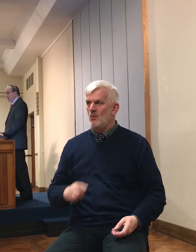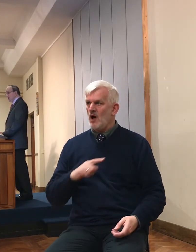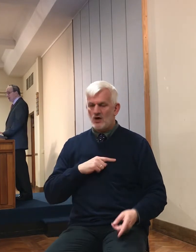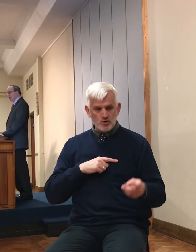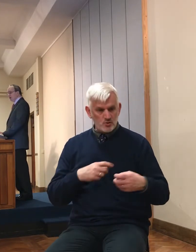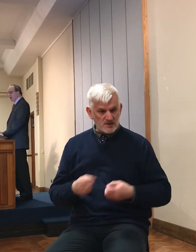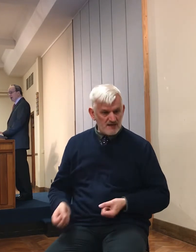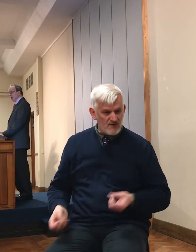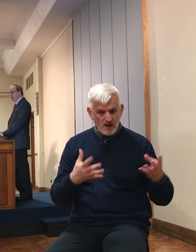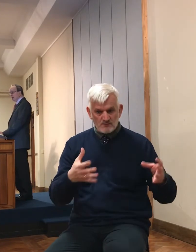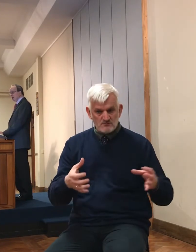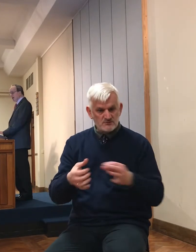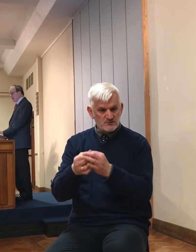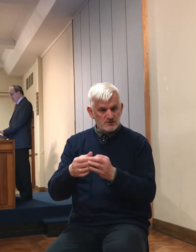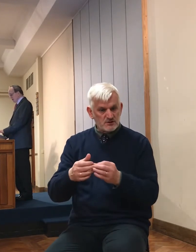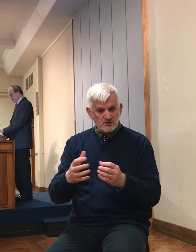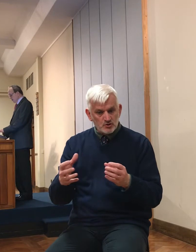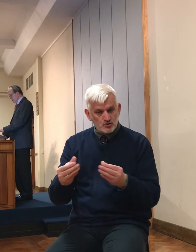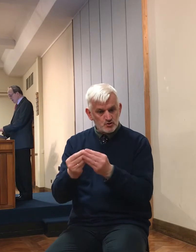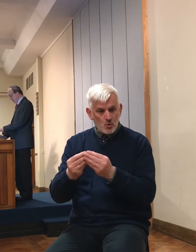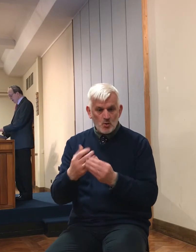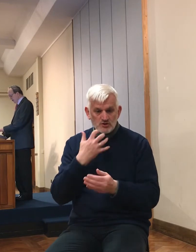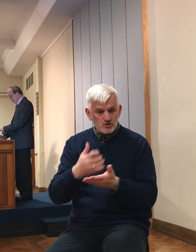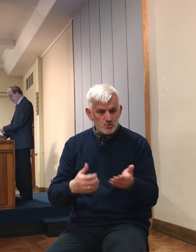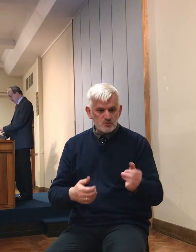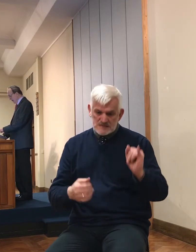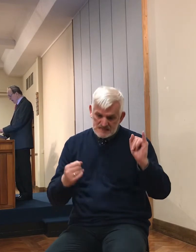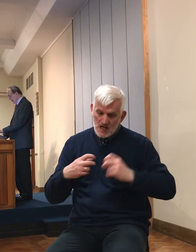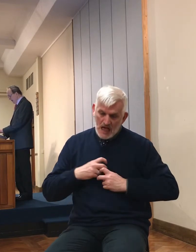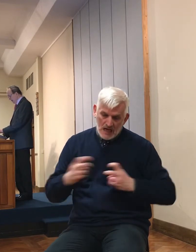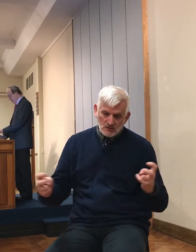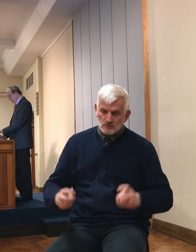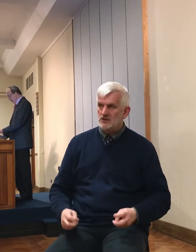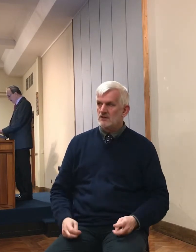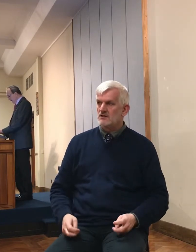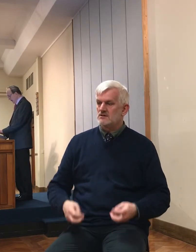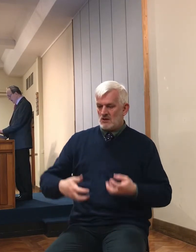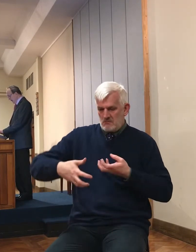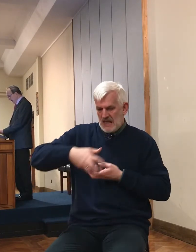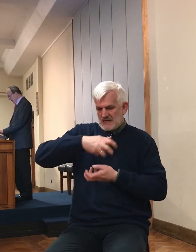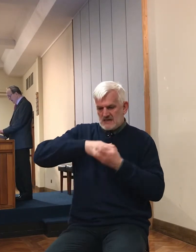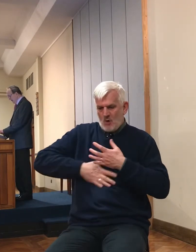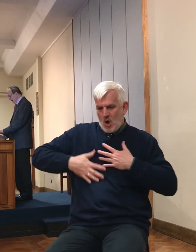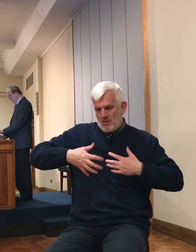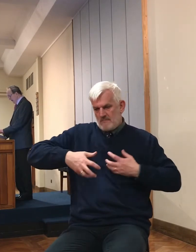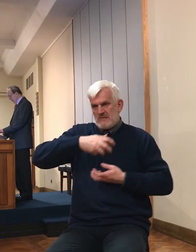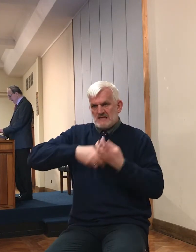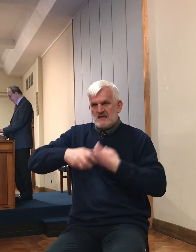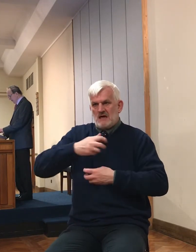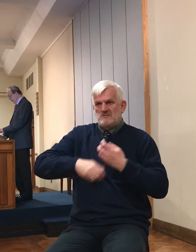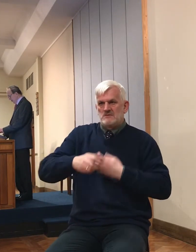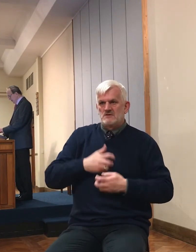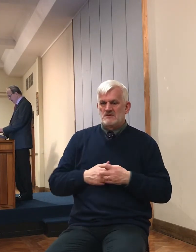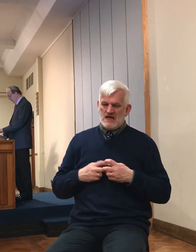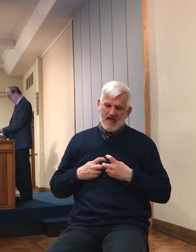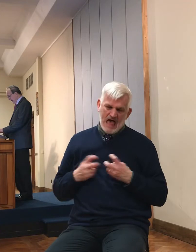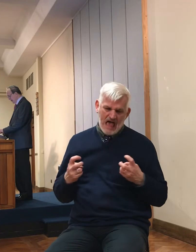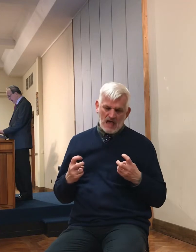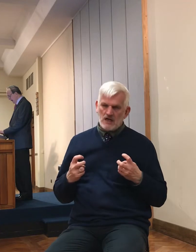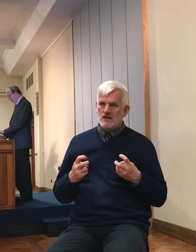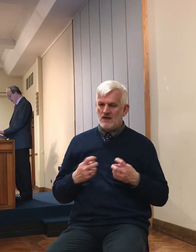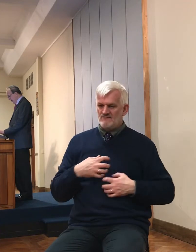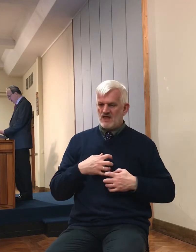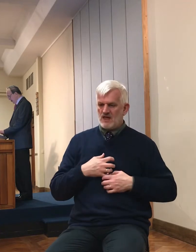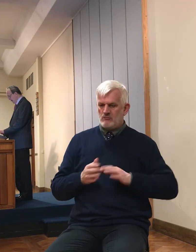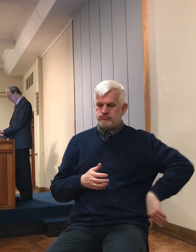to Israel. well, the fury prevailed and they went on the